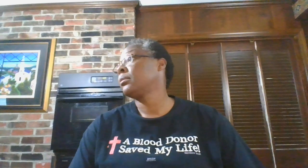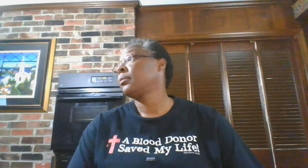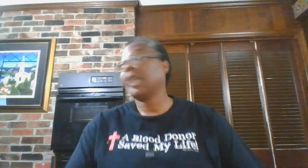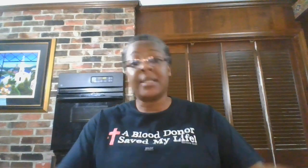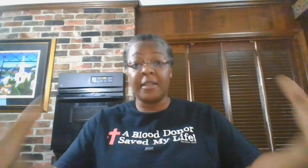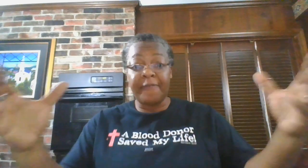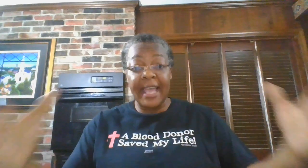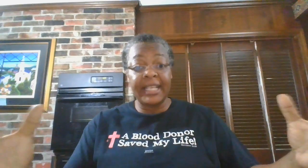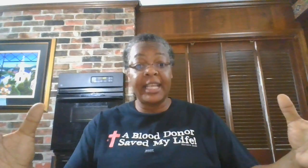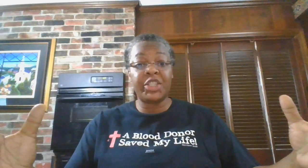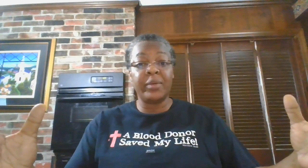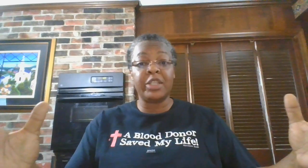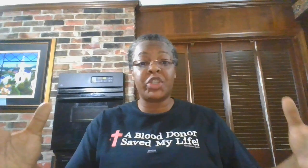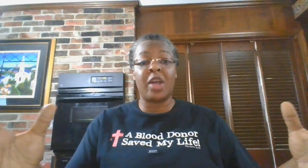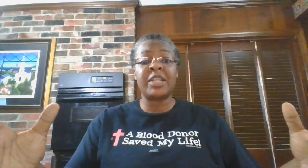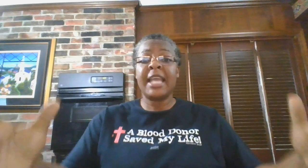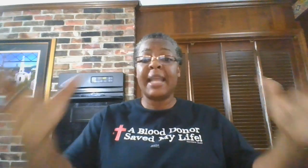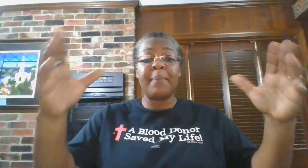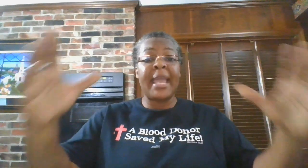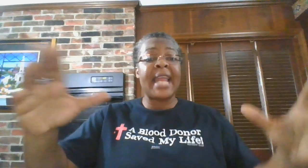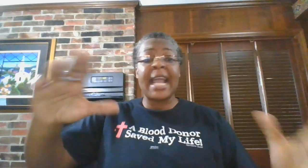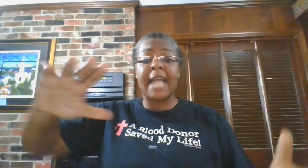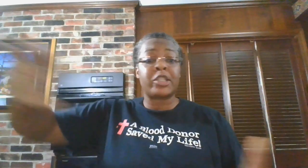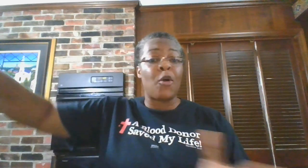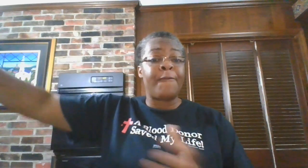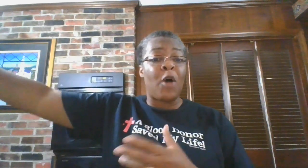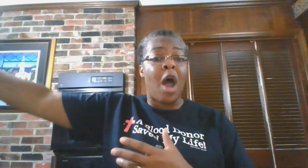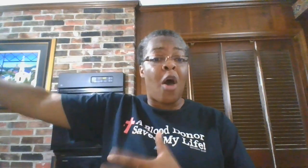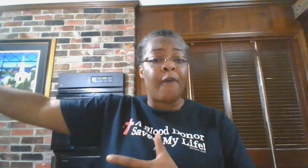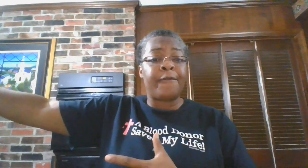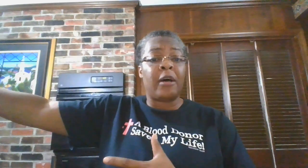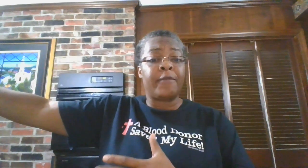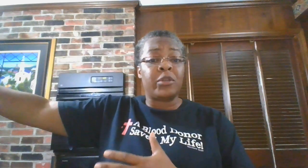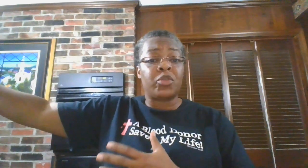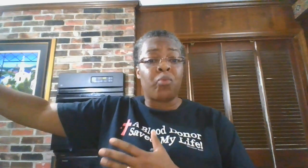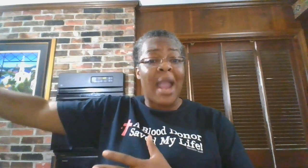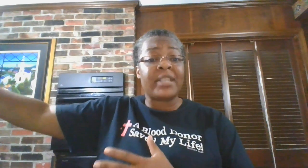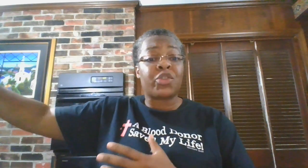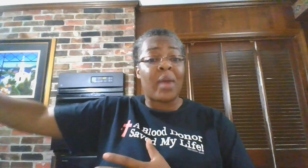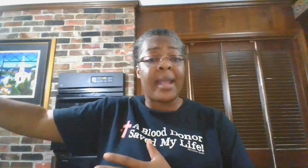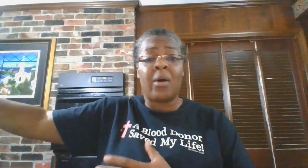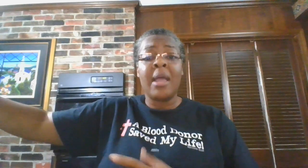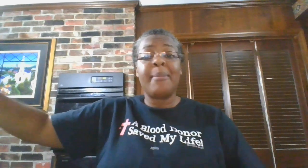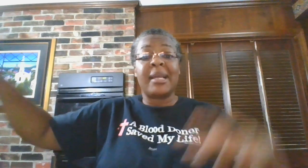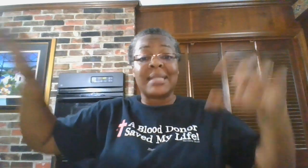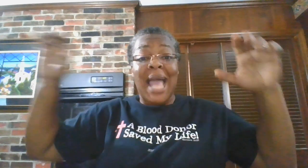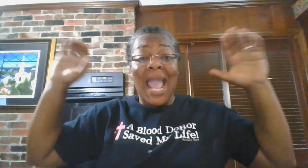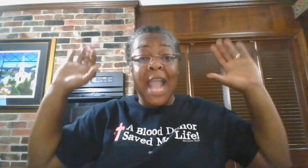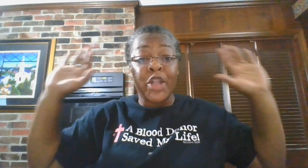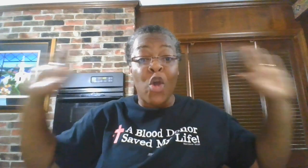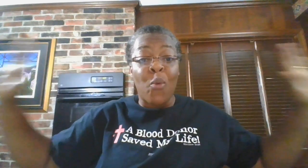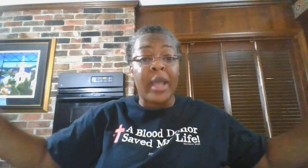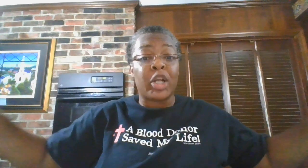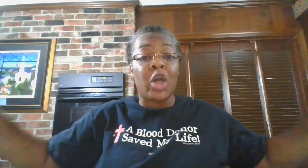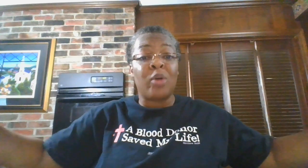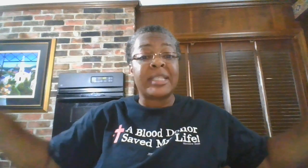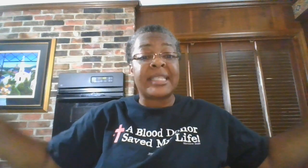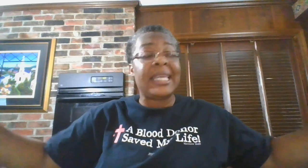Is it a valid issue in the church that, man, I got so far off of the right trail because I had nowhere to go to seek